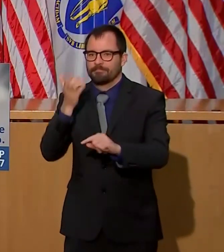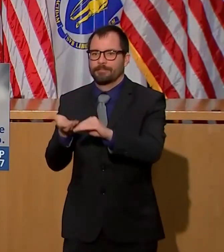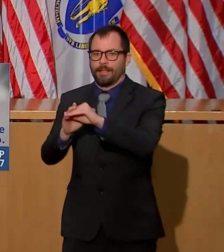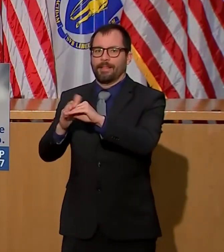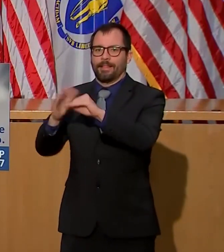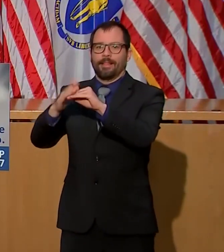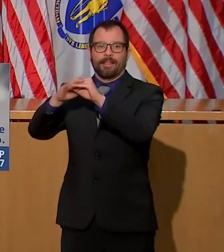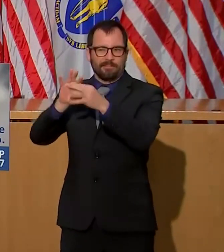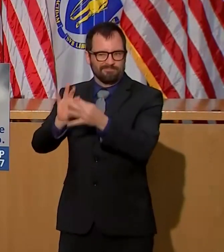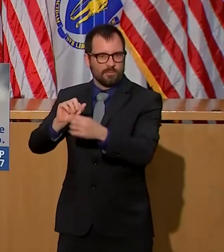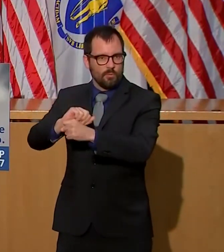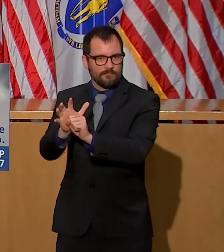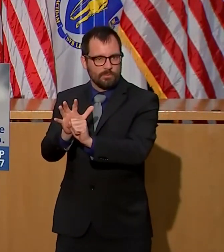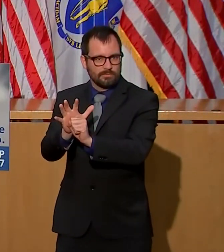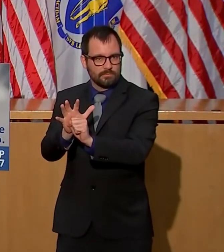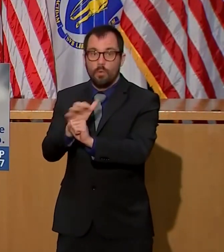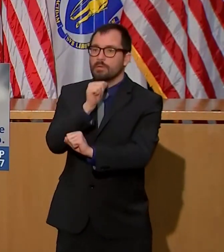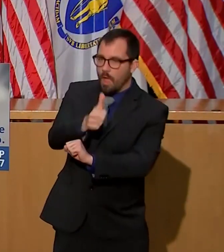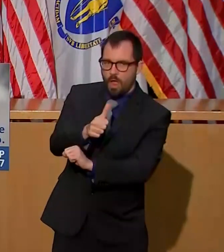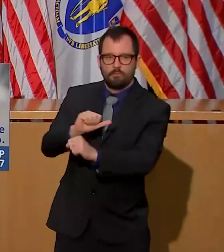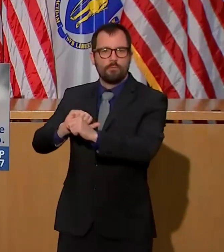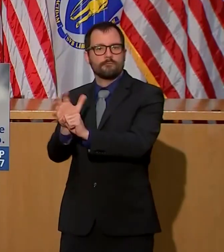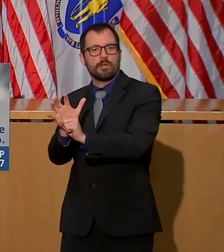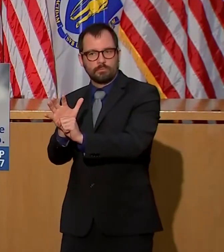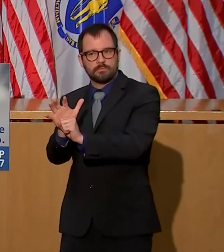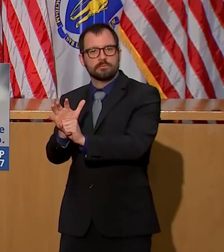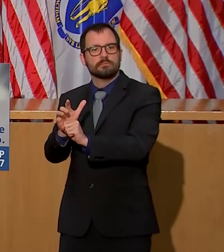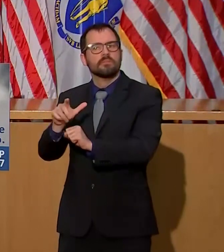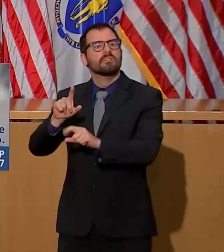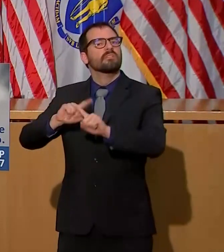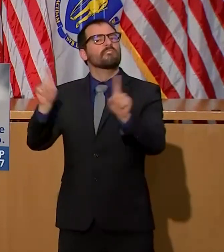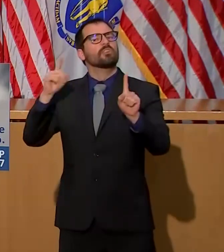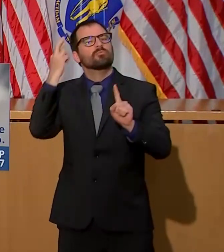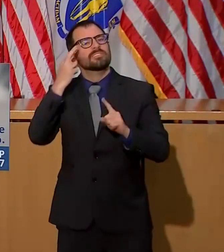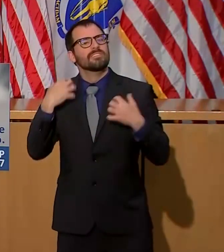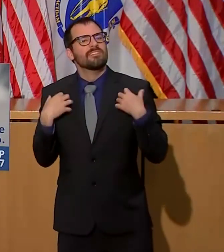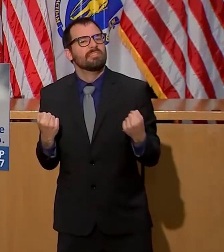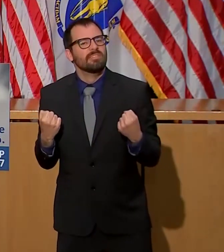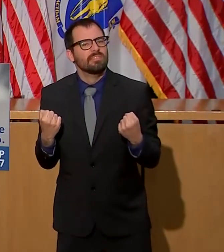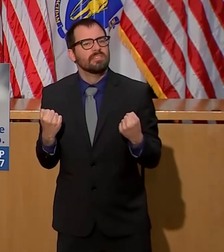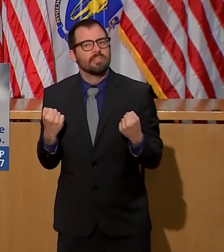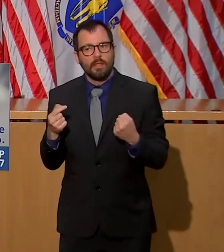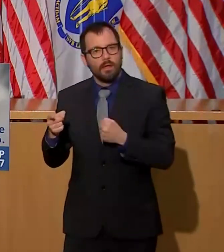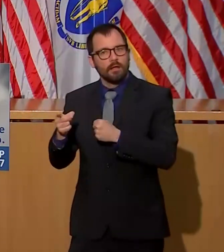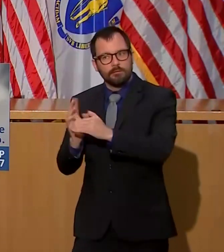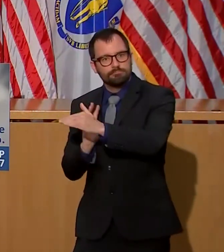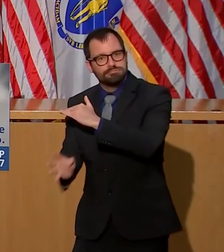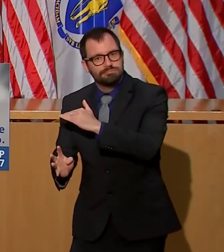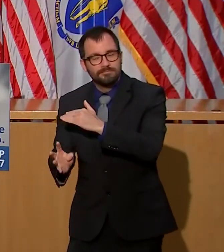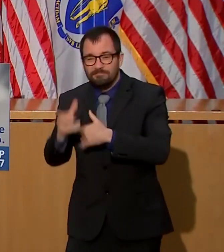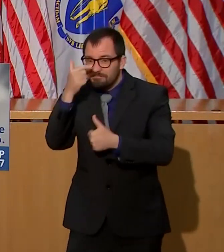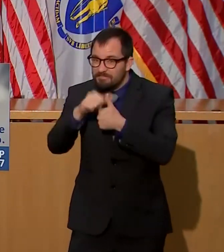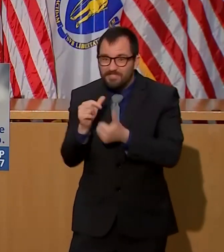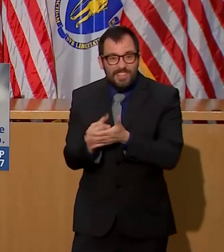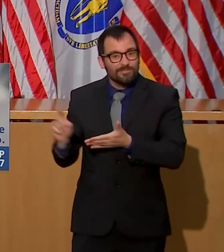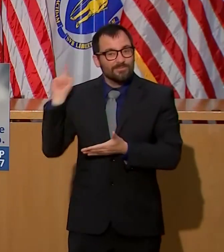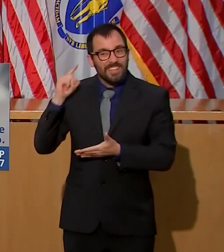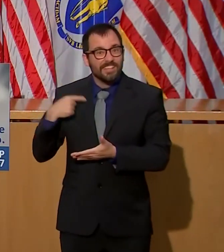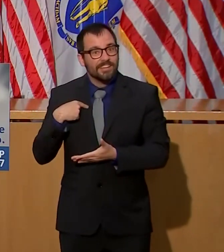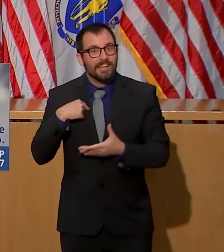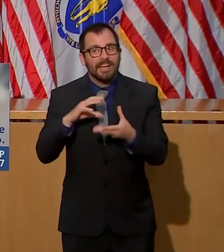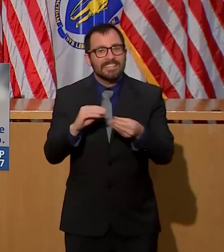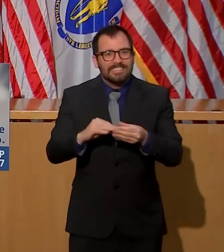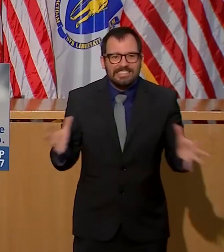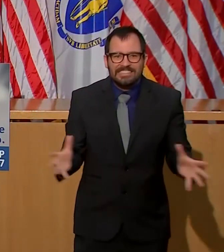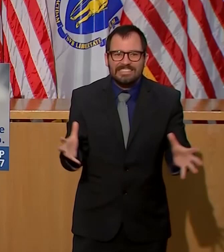week, the folks at Bay State Medical Center last week had about 150 COVID-19 patients in